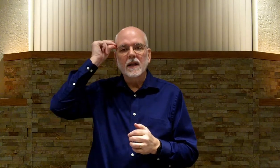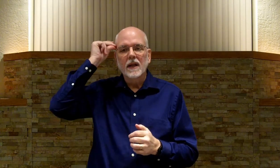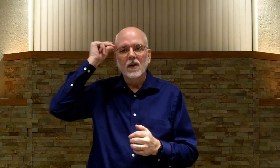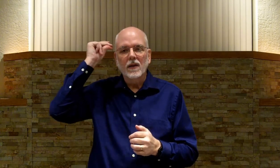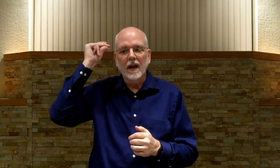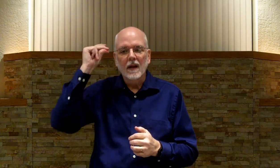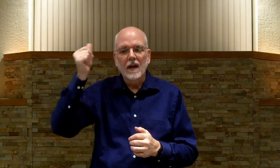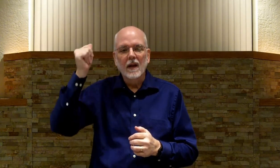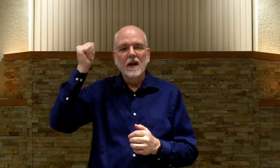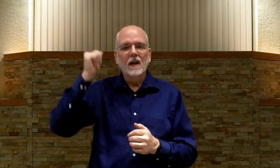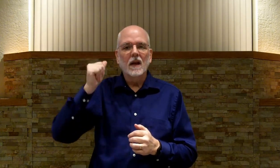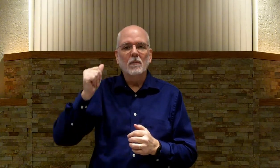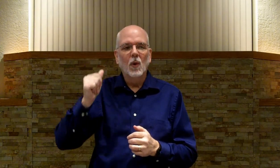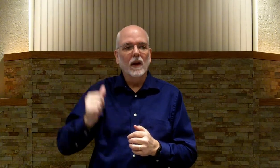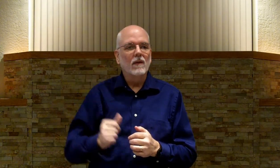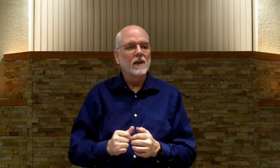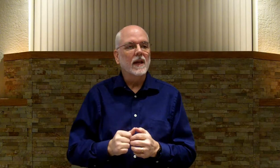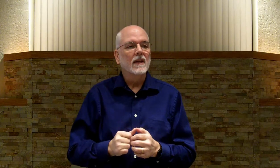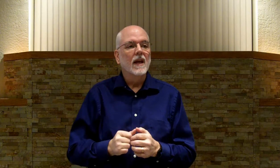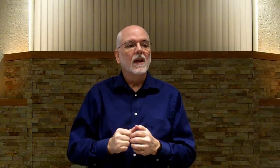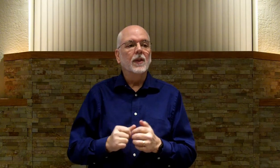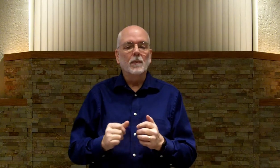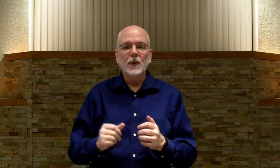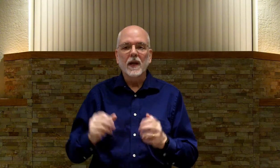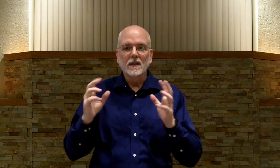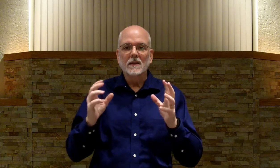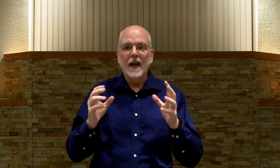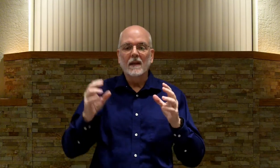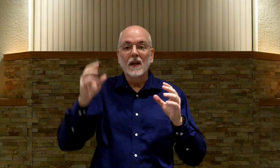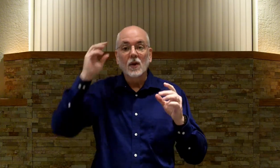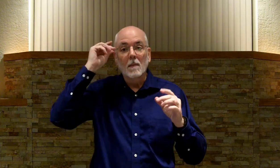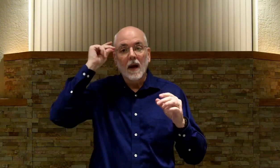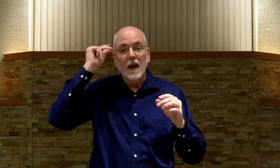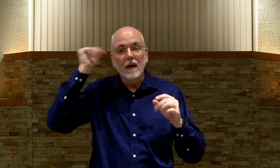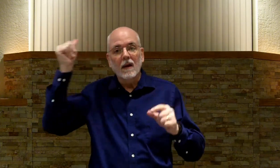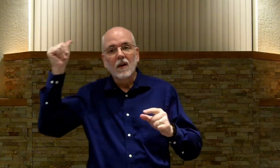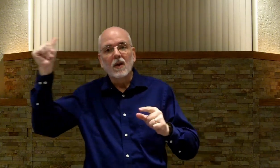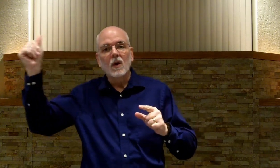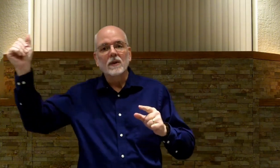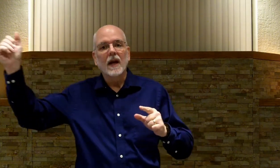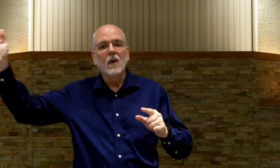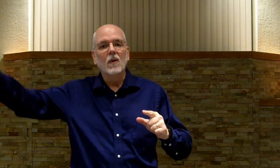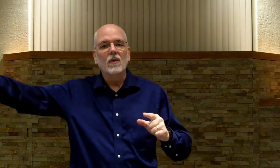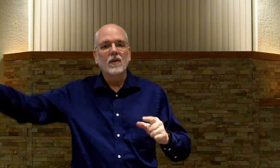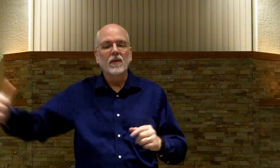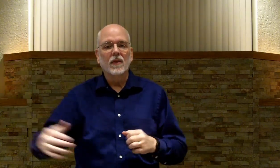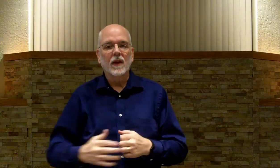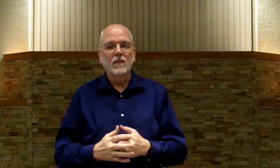to hear that click point where it says, the priest. And then your mind knows how the thing